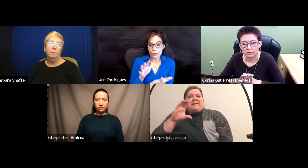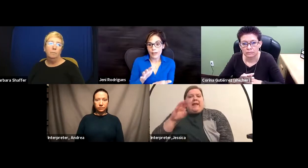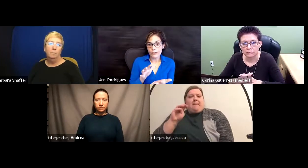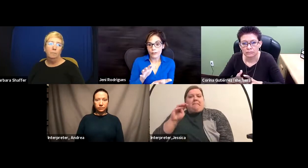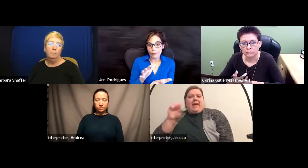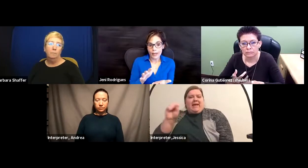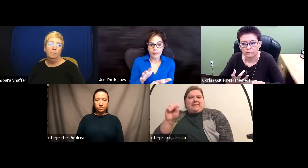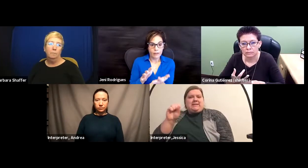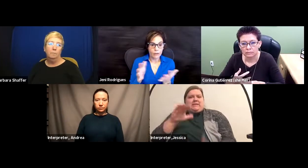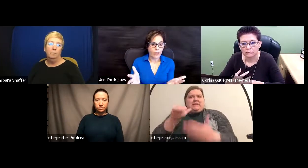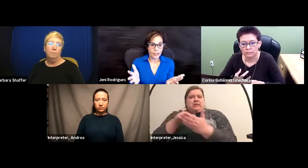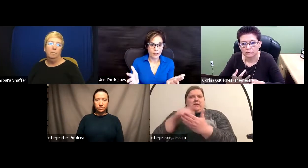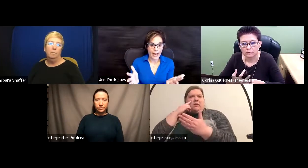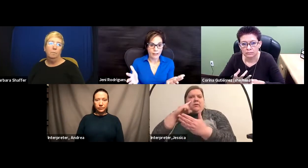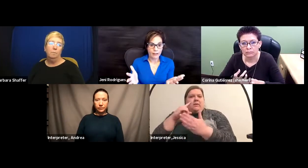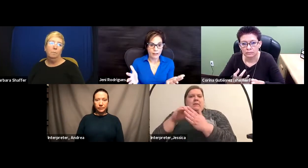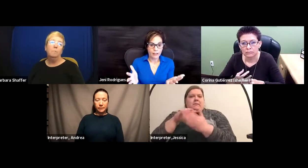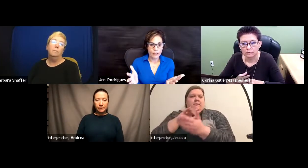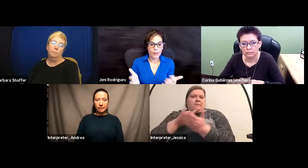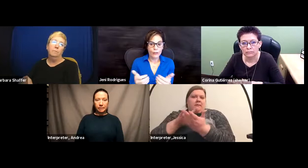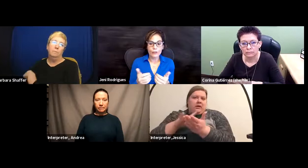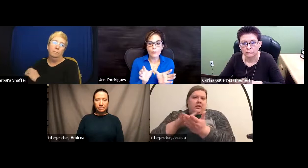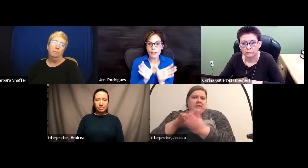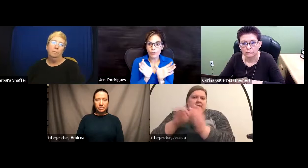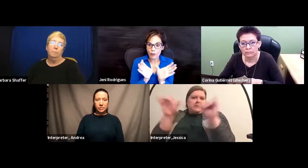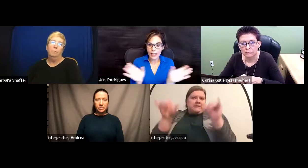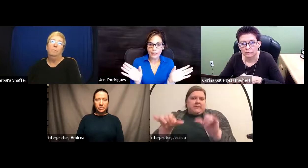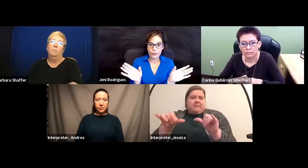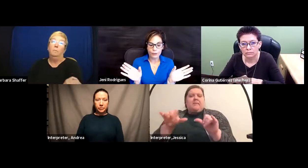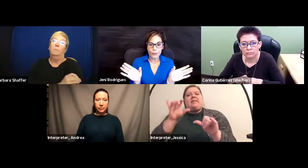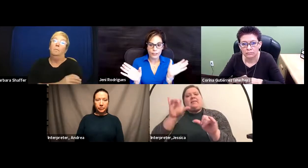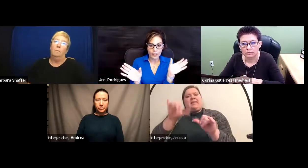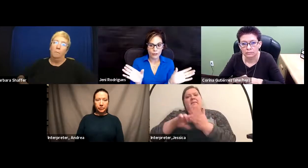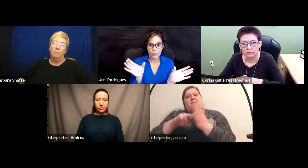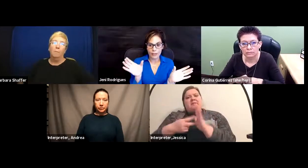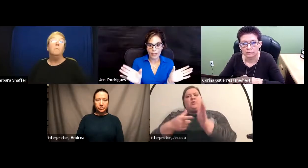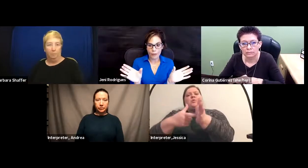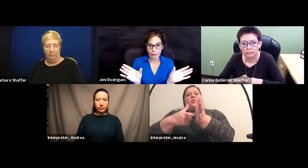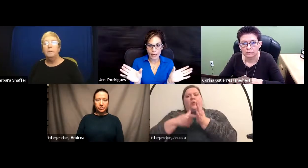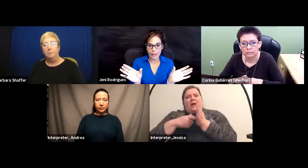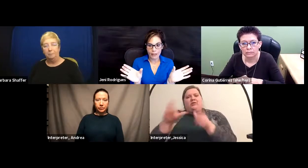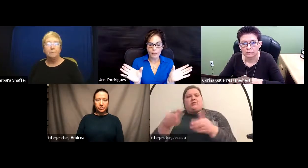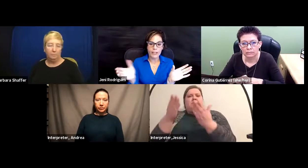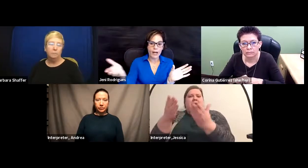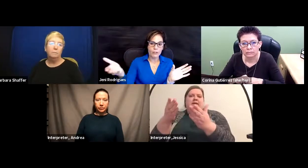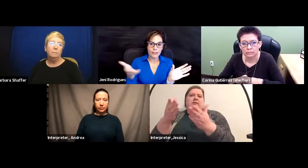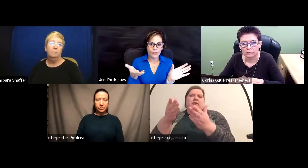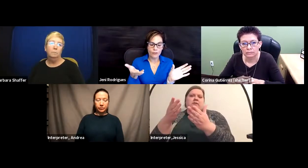required to provide those auxiliary aids. So there used to be a grand difference between Title II and Title III. But now with Section